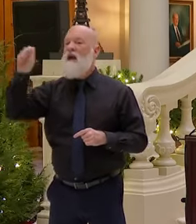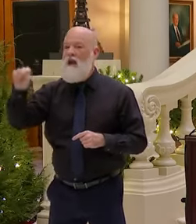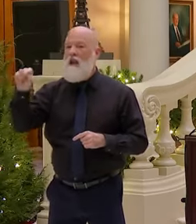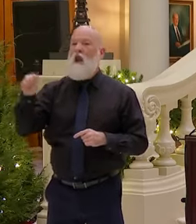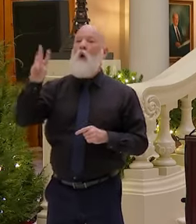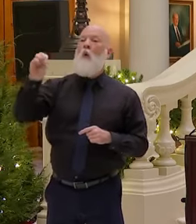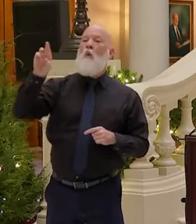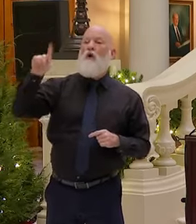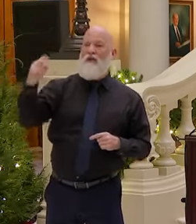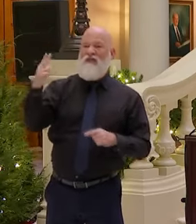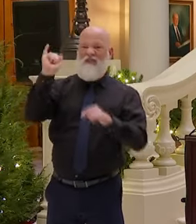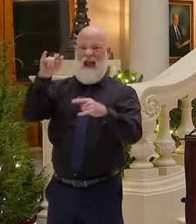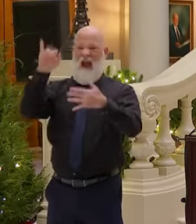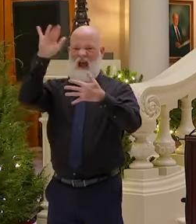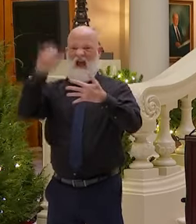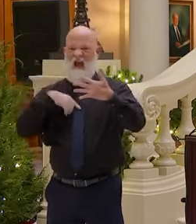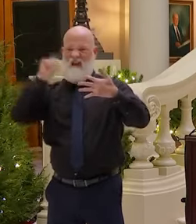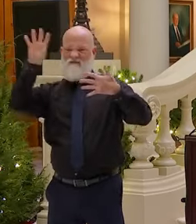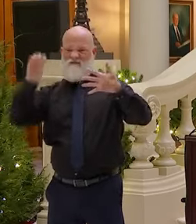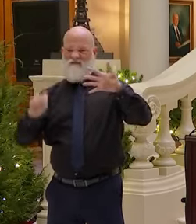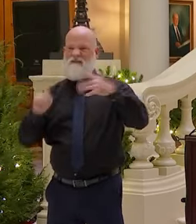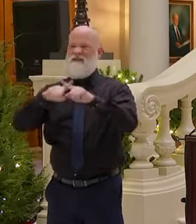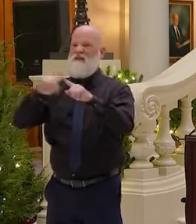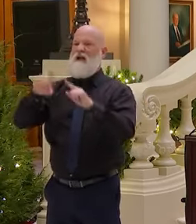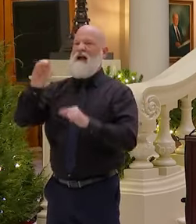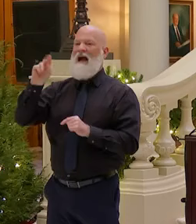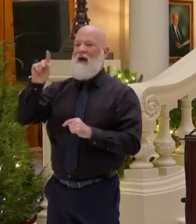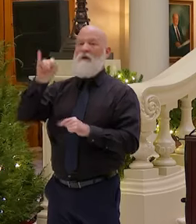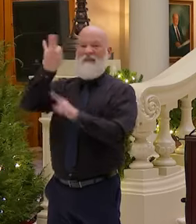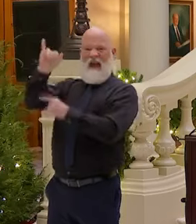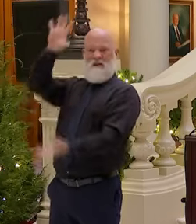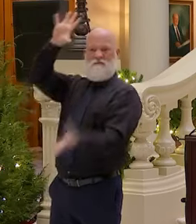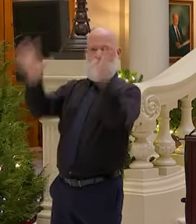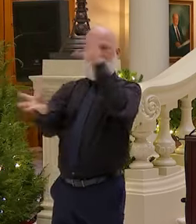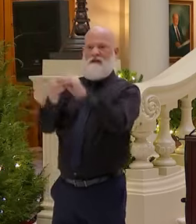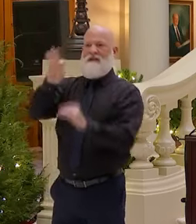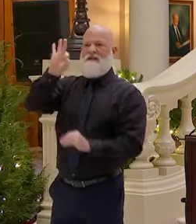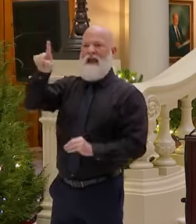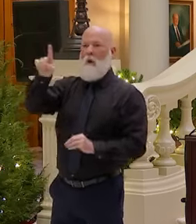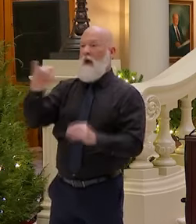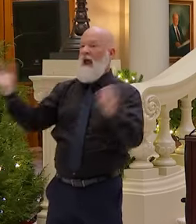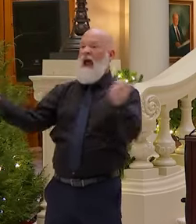So, those counties, and it's 91 of them, have everything ready for their upload.